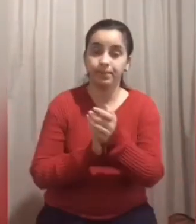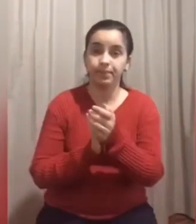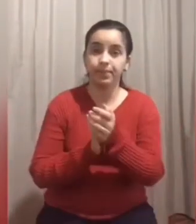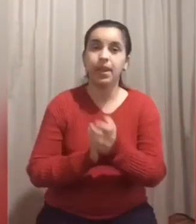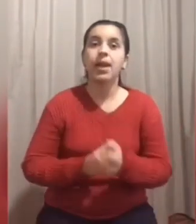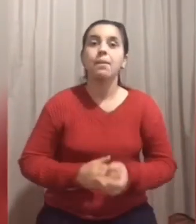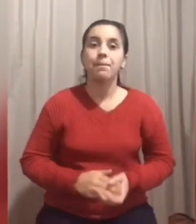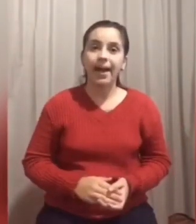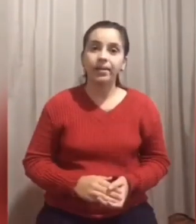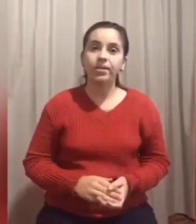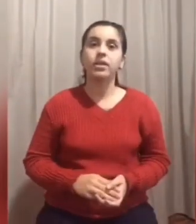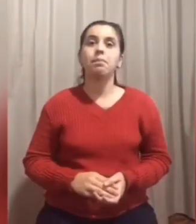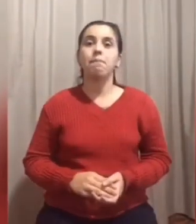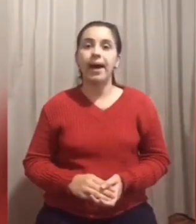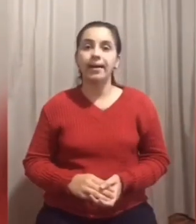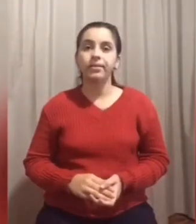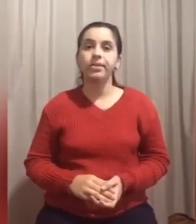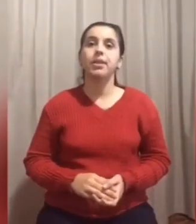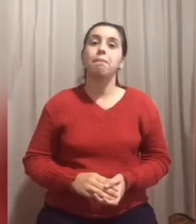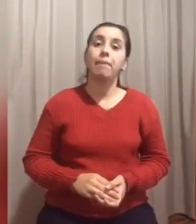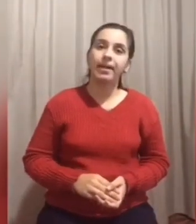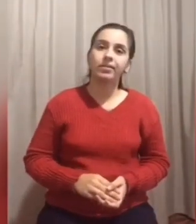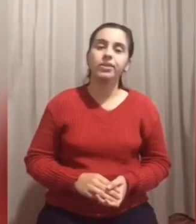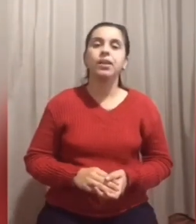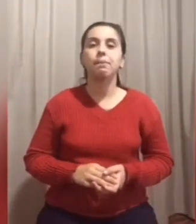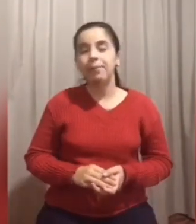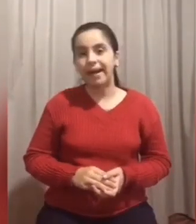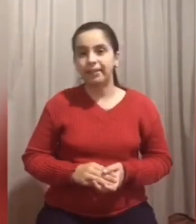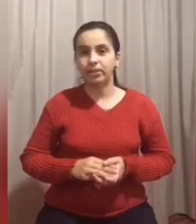Bate-bate Bate-bate